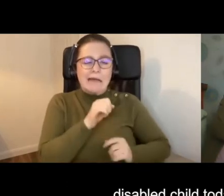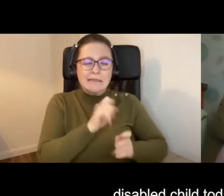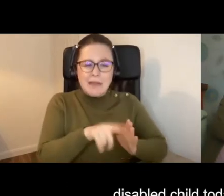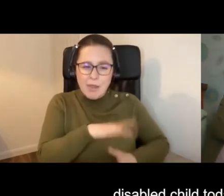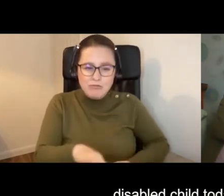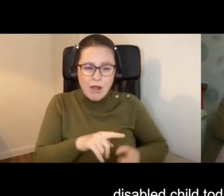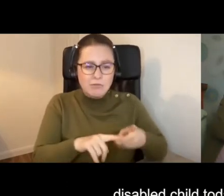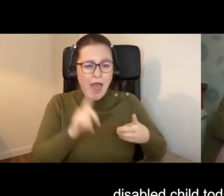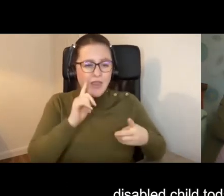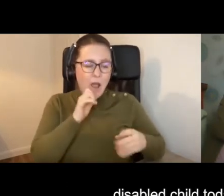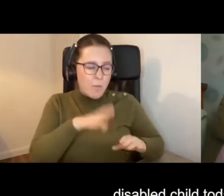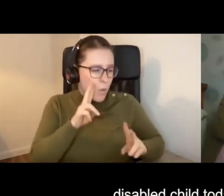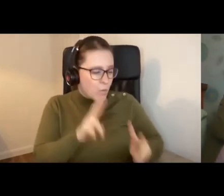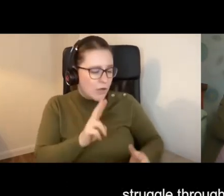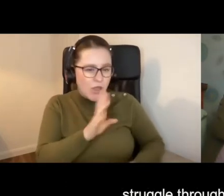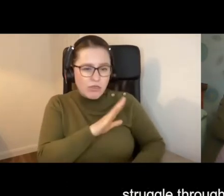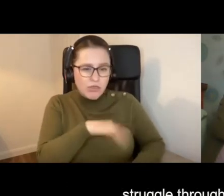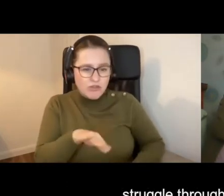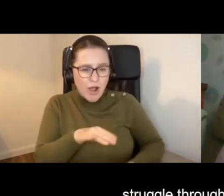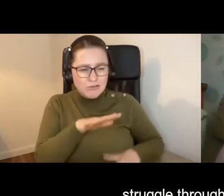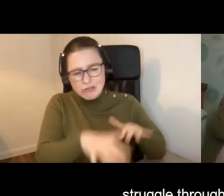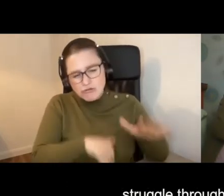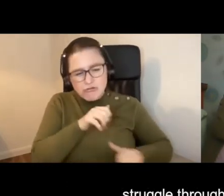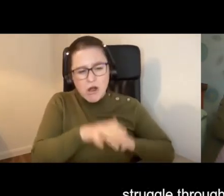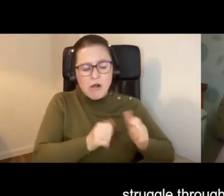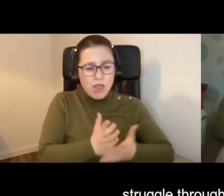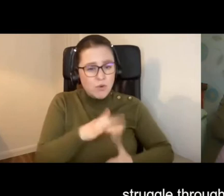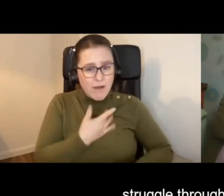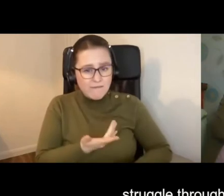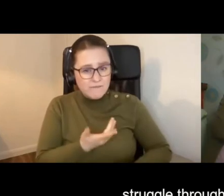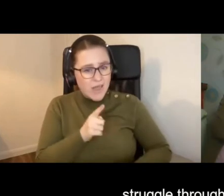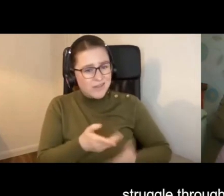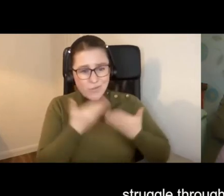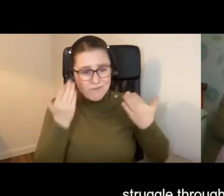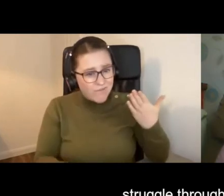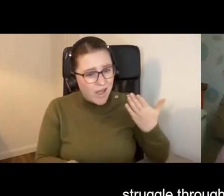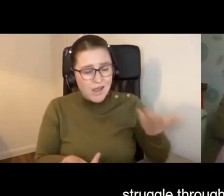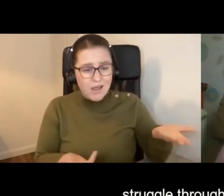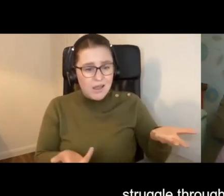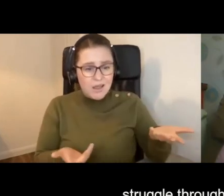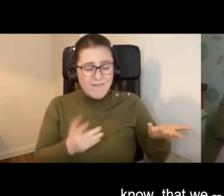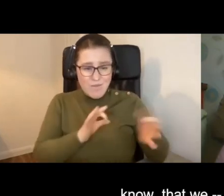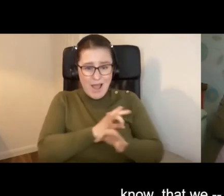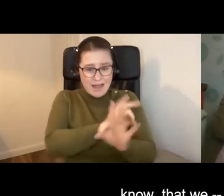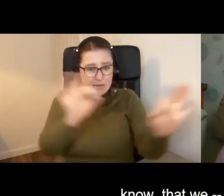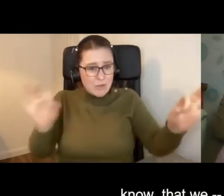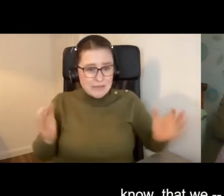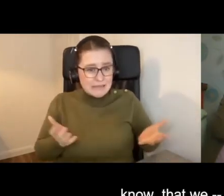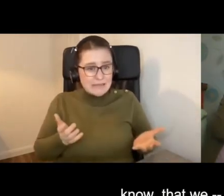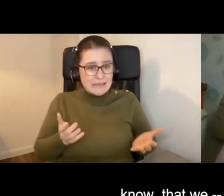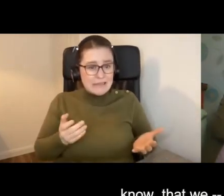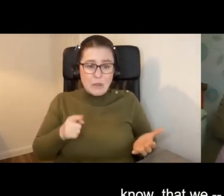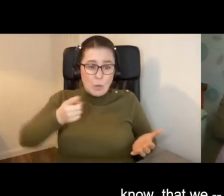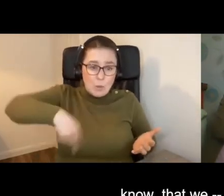I'm going to watch that child struggle through life. And that's not fair for anyone. You know, that we